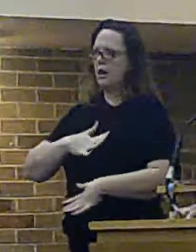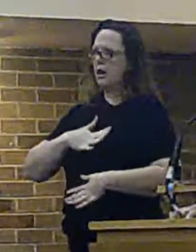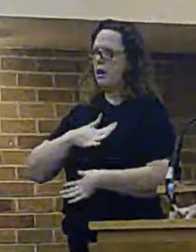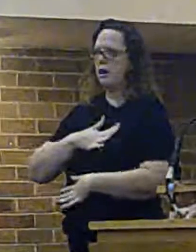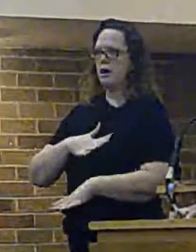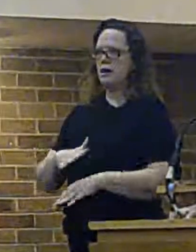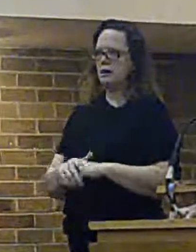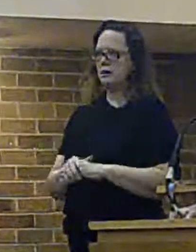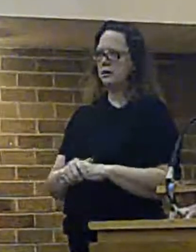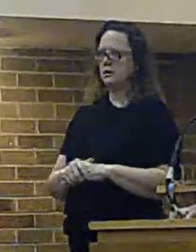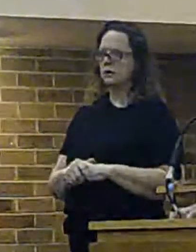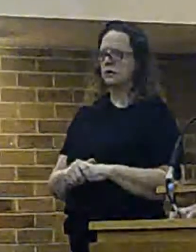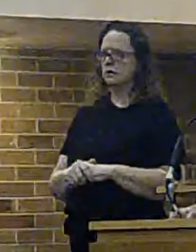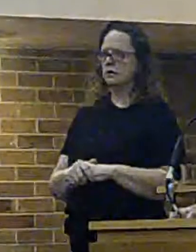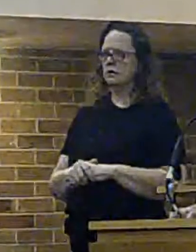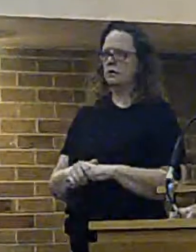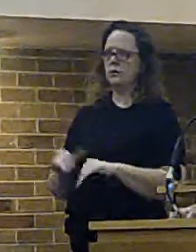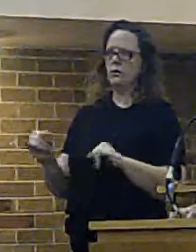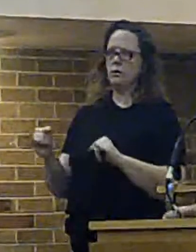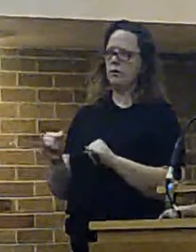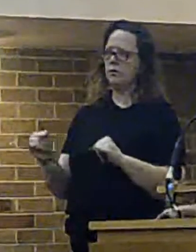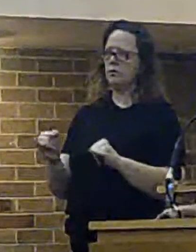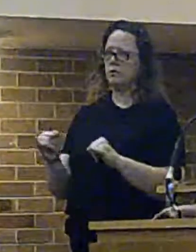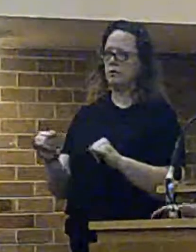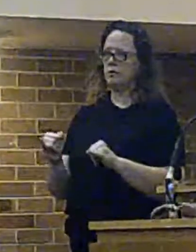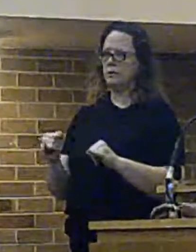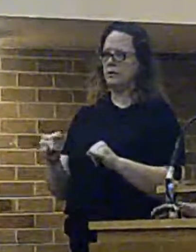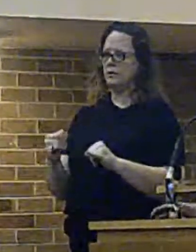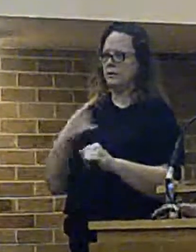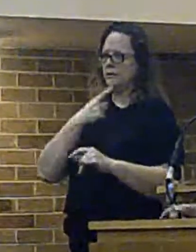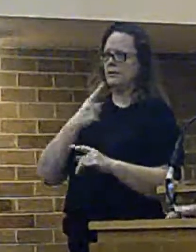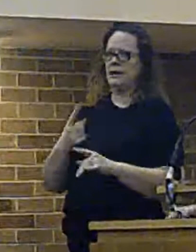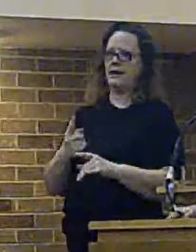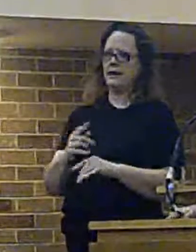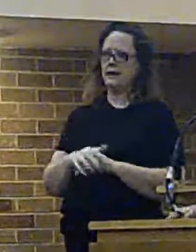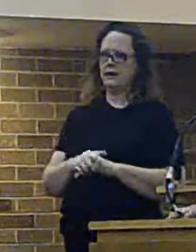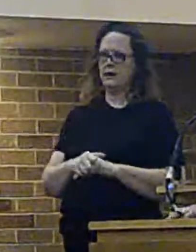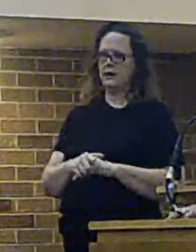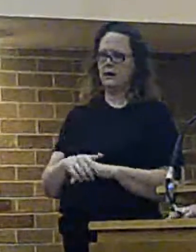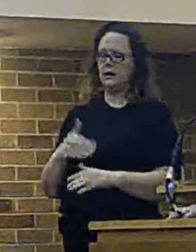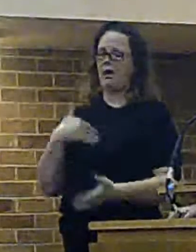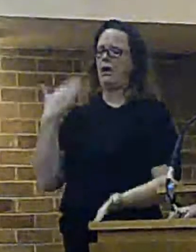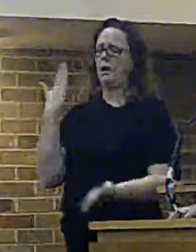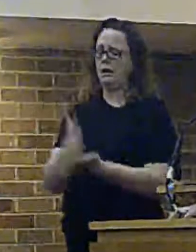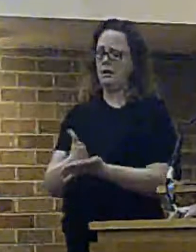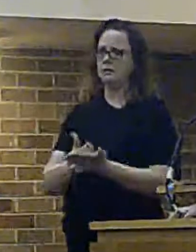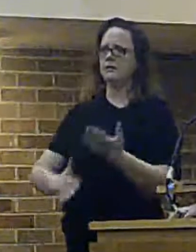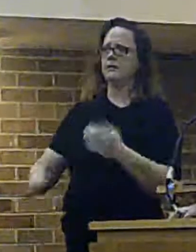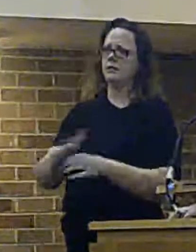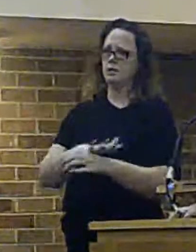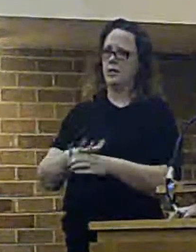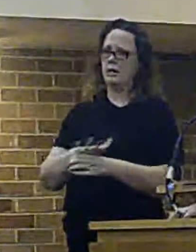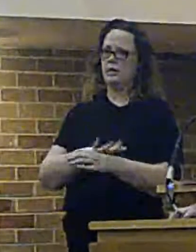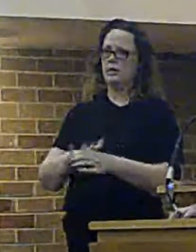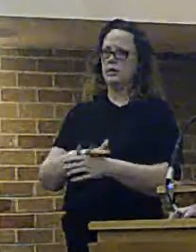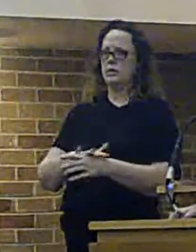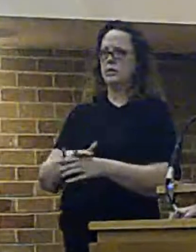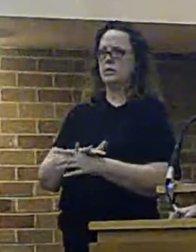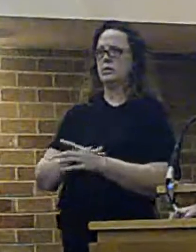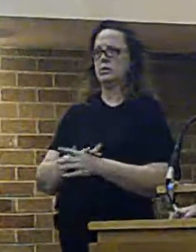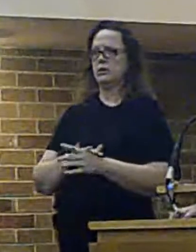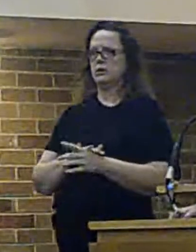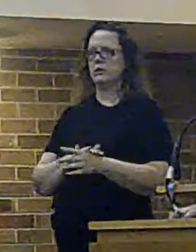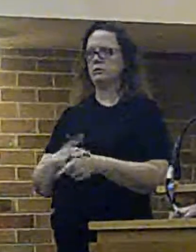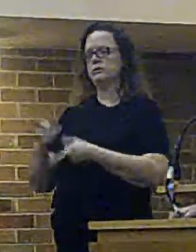isn't child-raving. That is the reality for me as the Chief File Officer. The point I made earlier